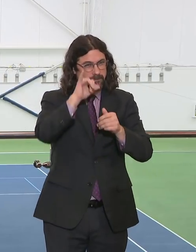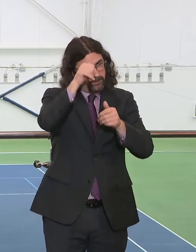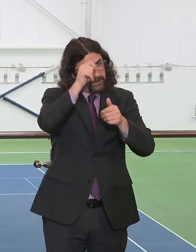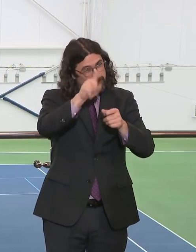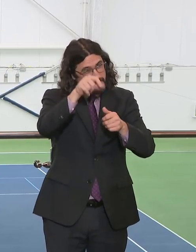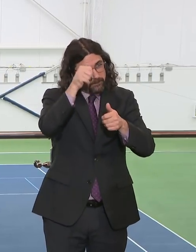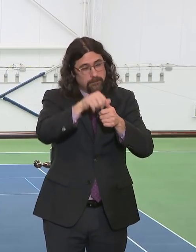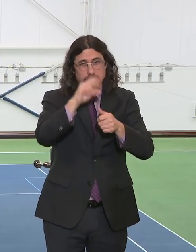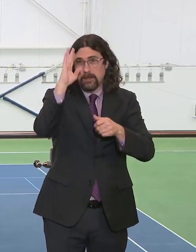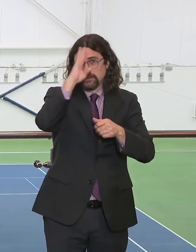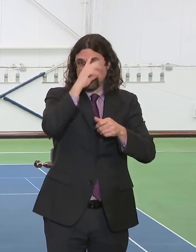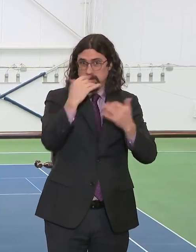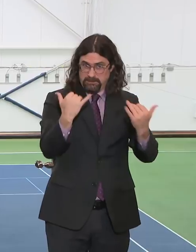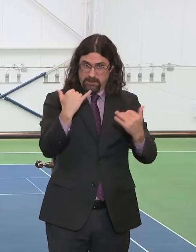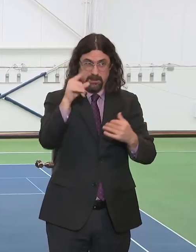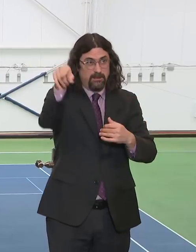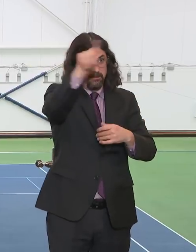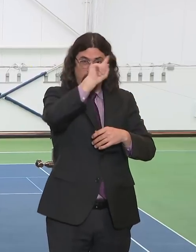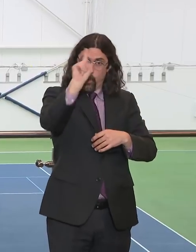Deanne, I'm moving.